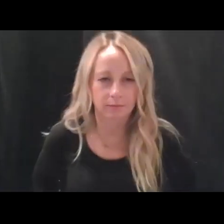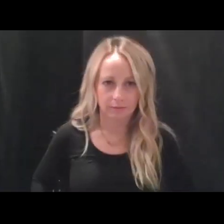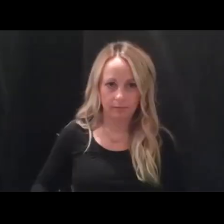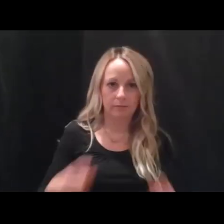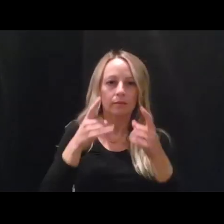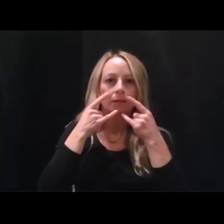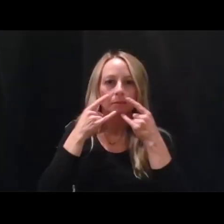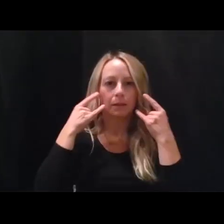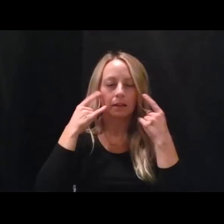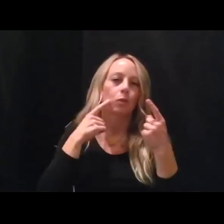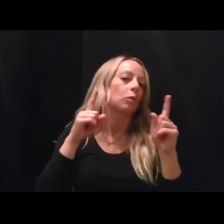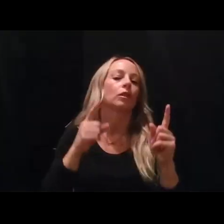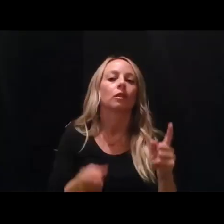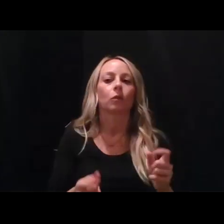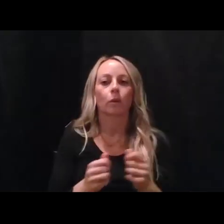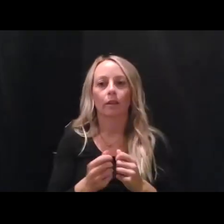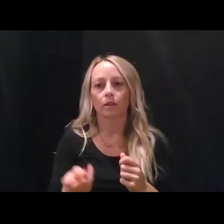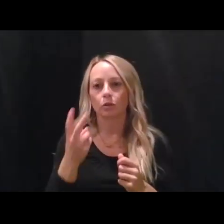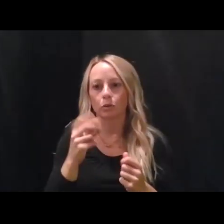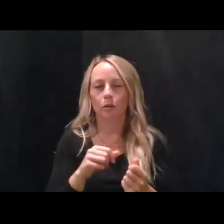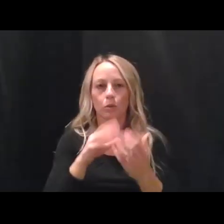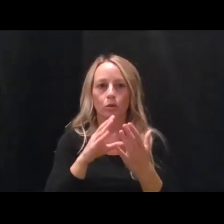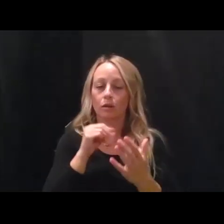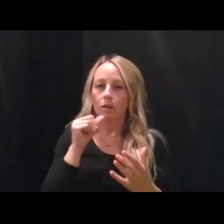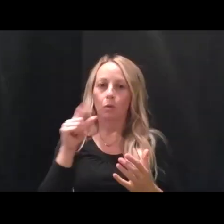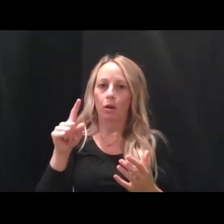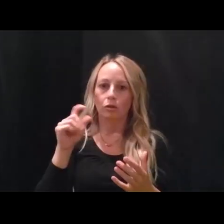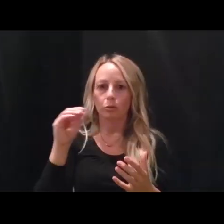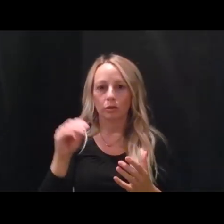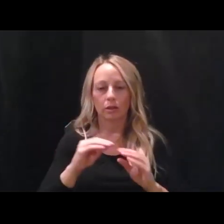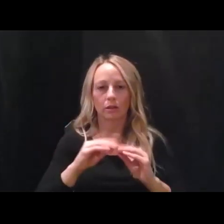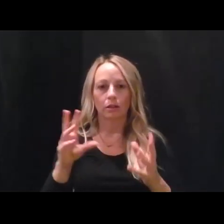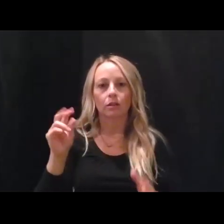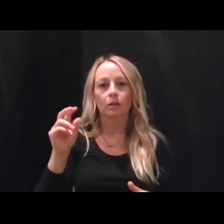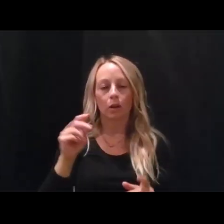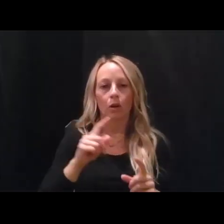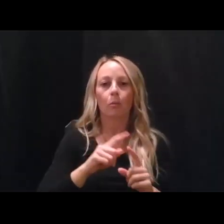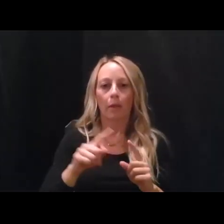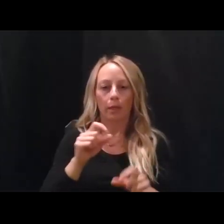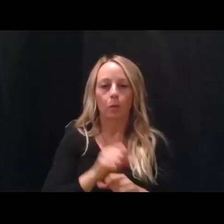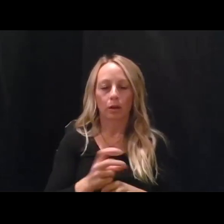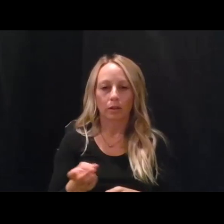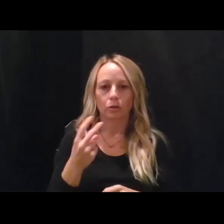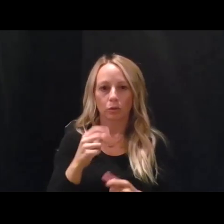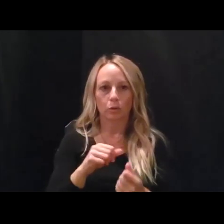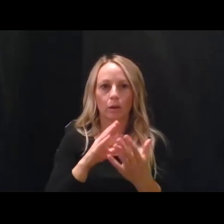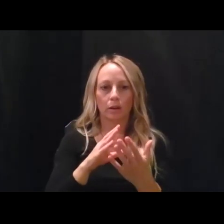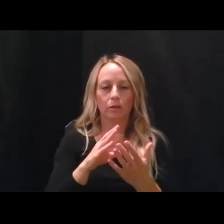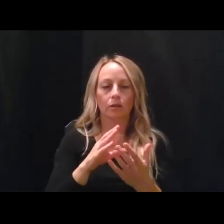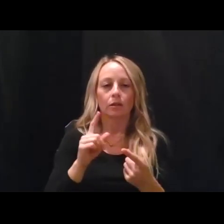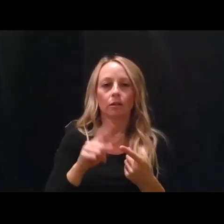relative contribution to the two ways is not a hundred percent clear, but, but they work in two ways. One is source control.